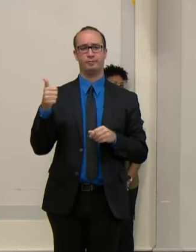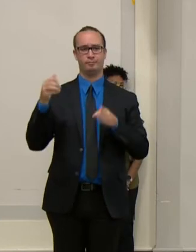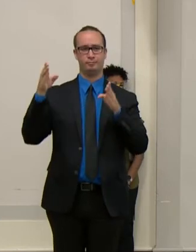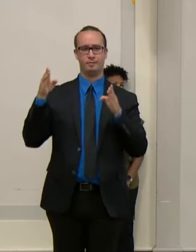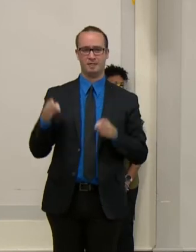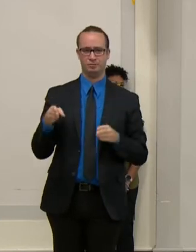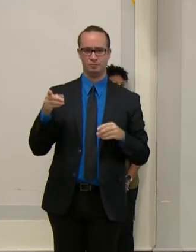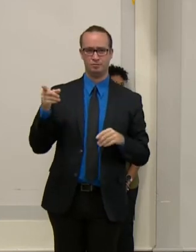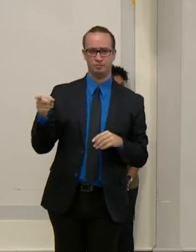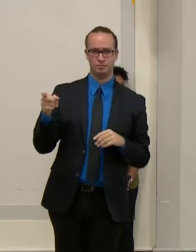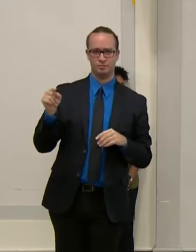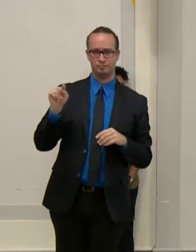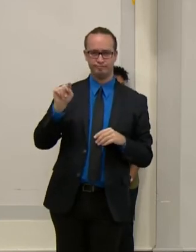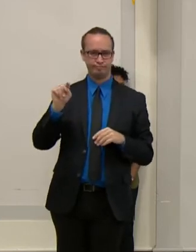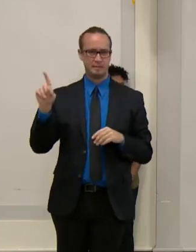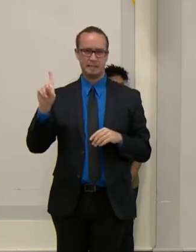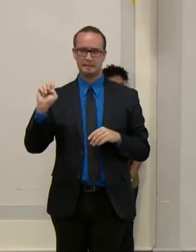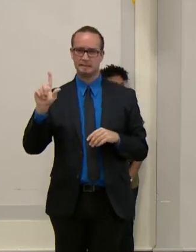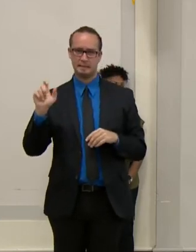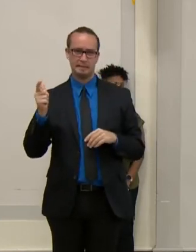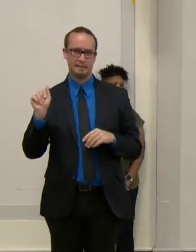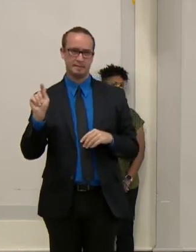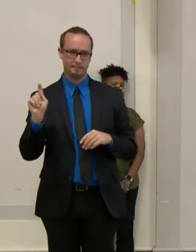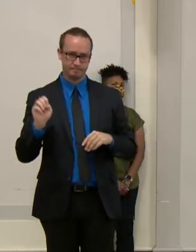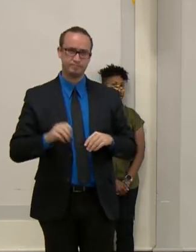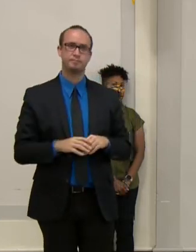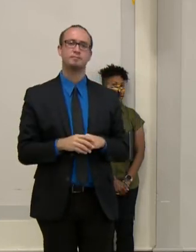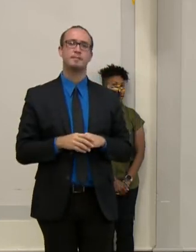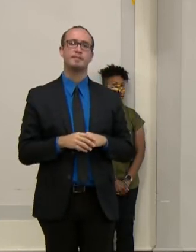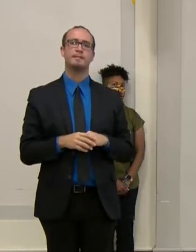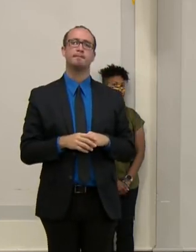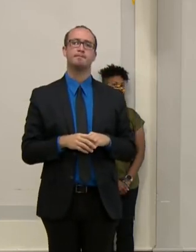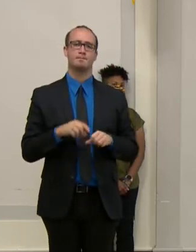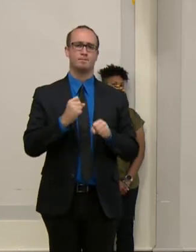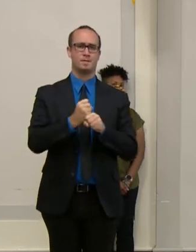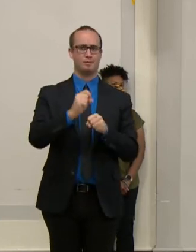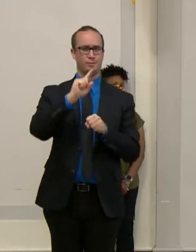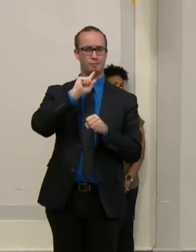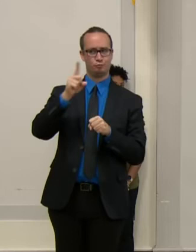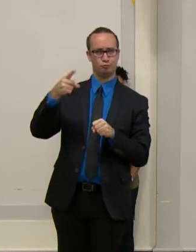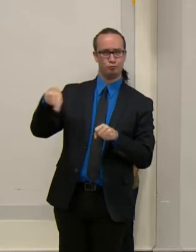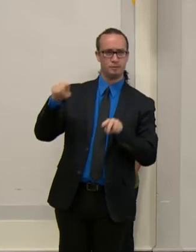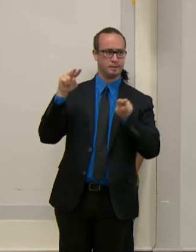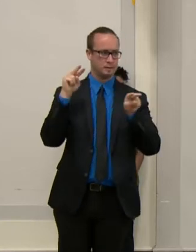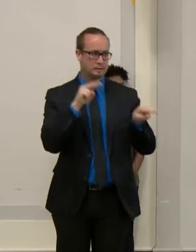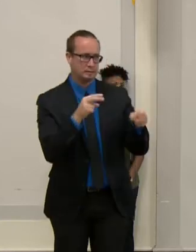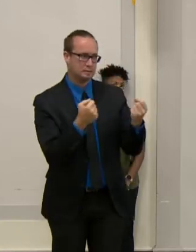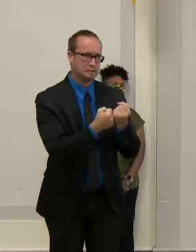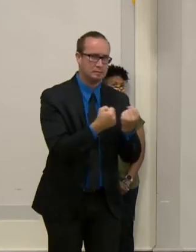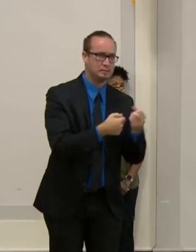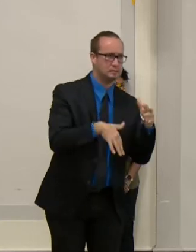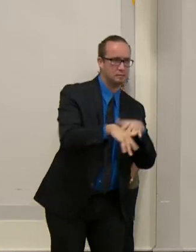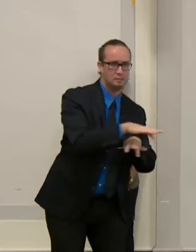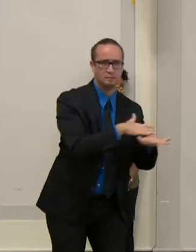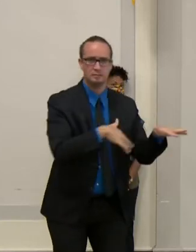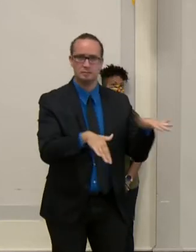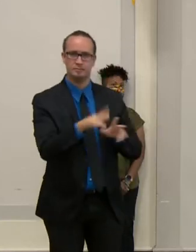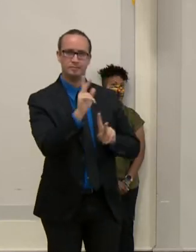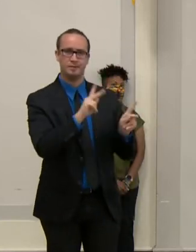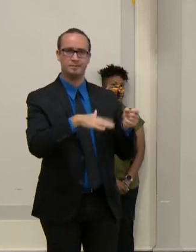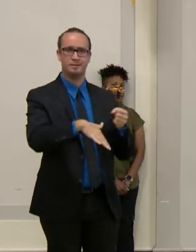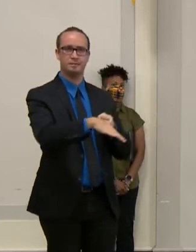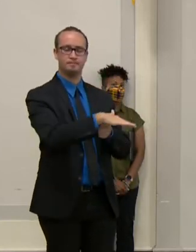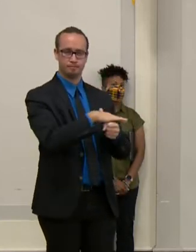residents were taken care of. A huge thank you to the American Red Cross, who was probably the first organization on the scene.